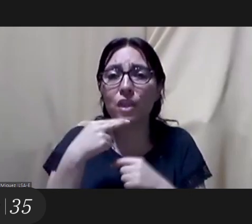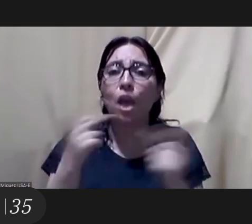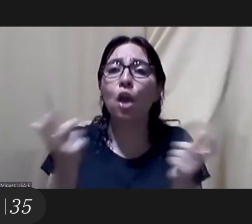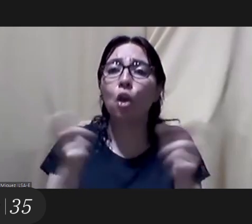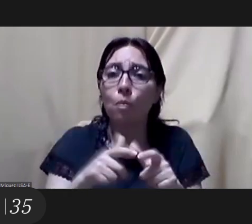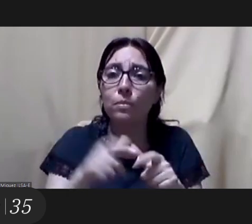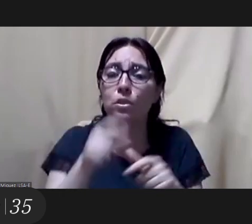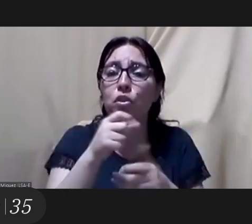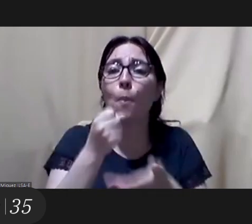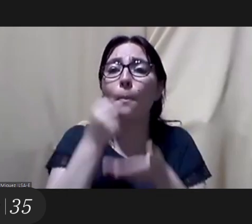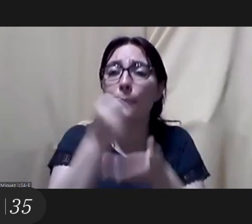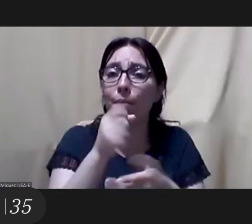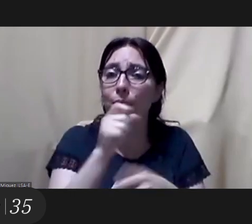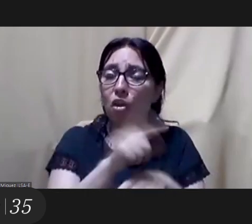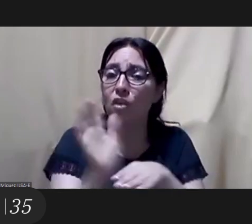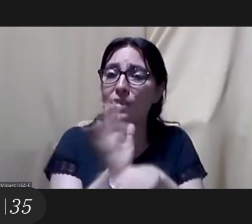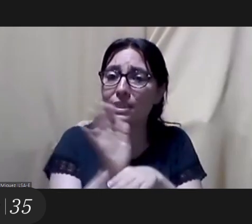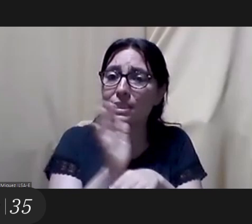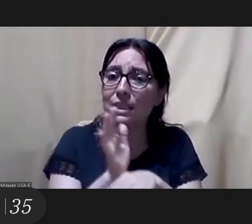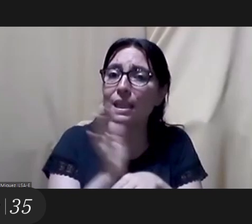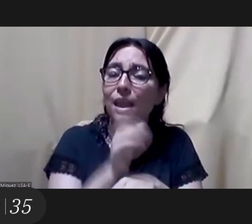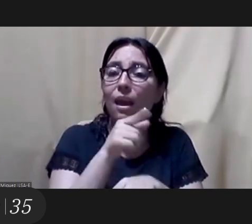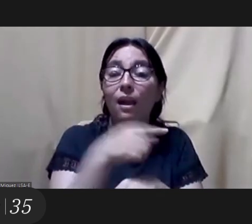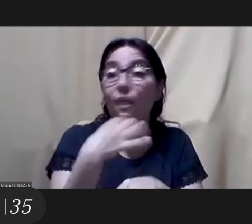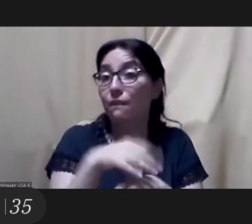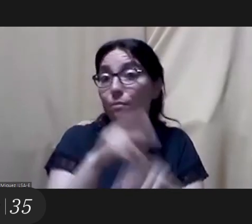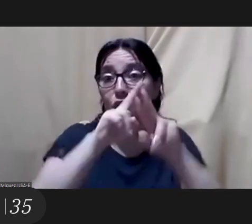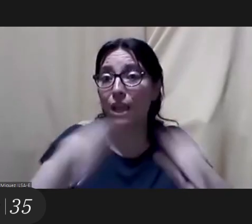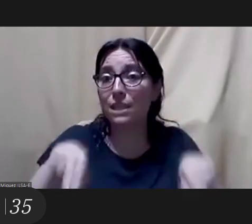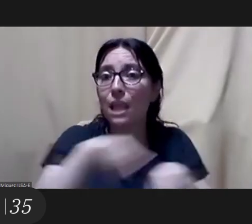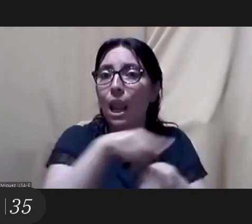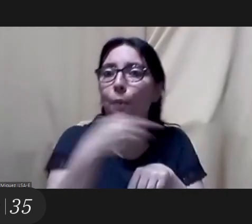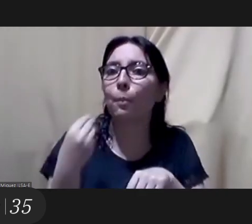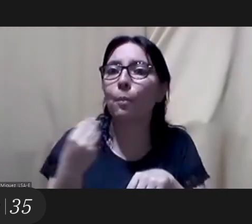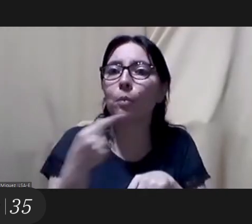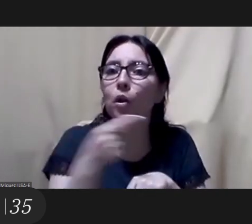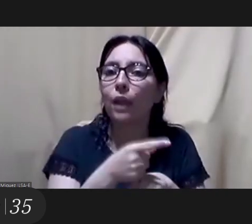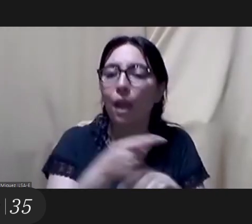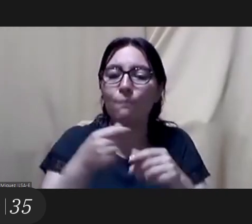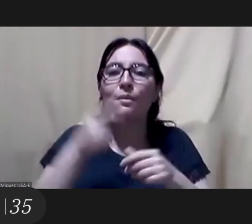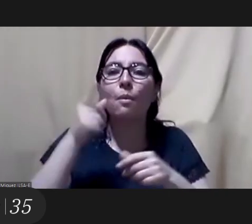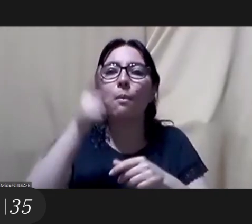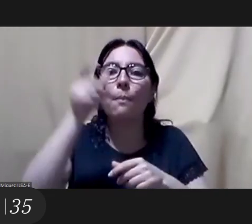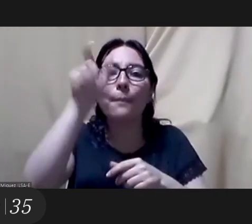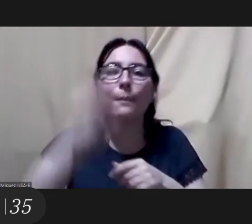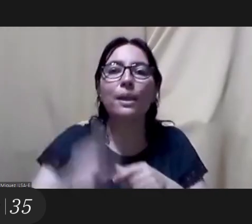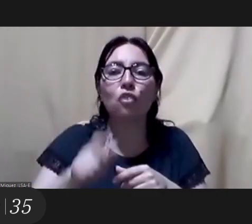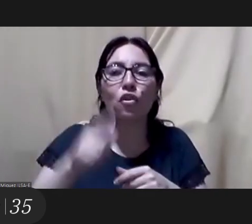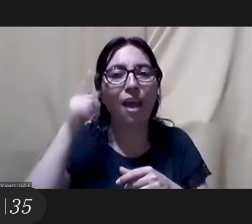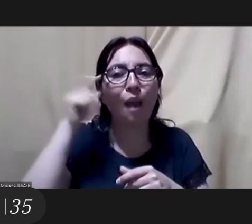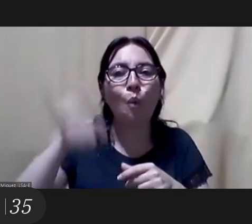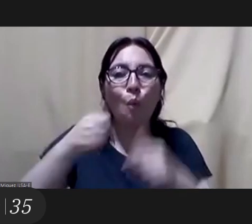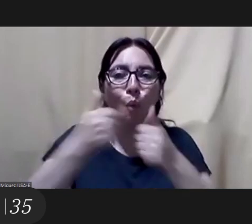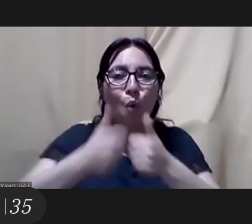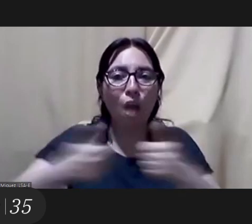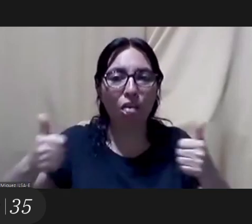they had to cancel the commission for the cinematography award because there was no parody in the jury so